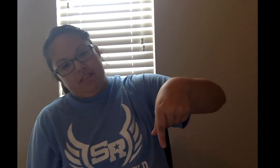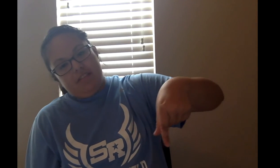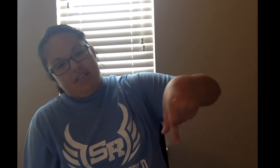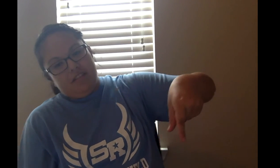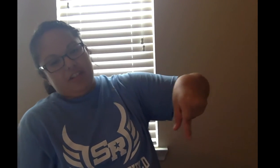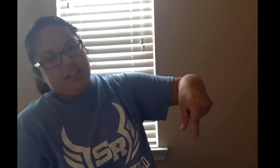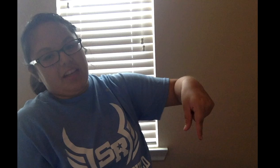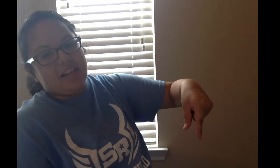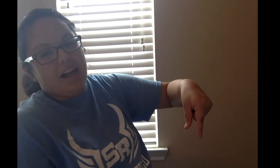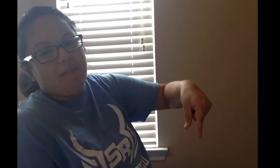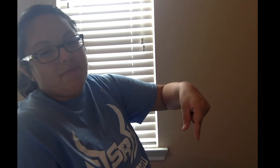just like that.